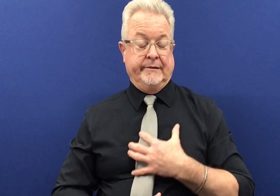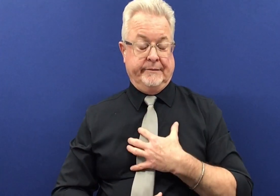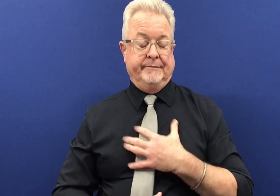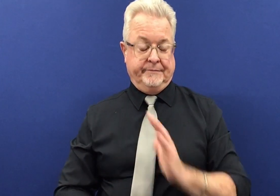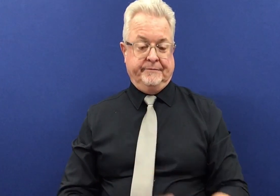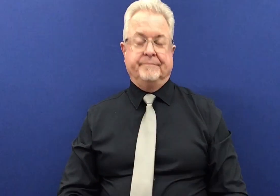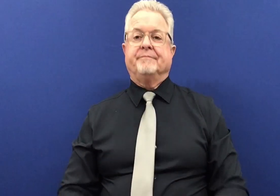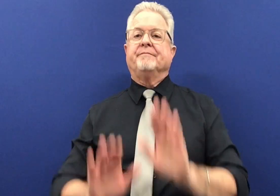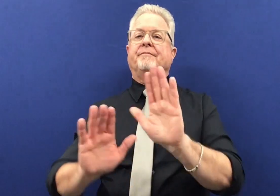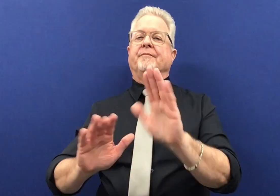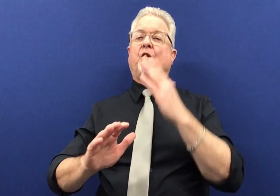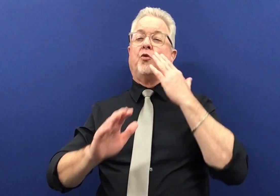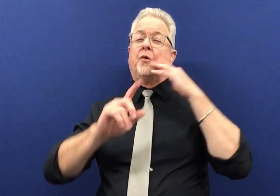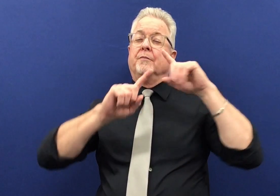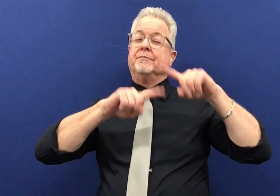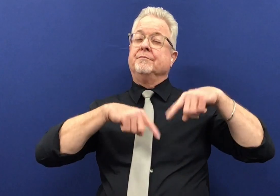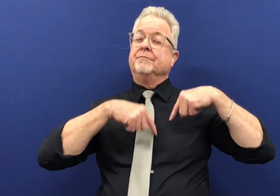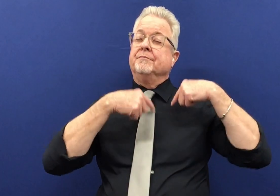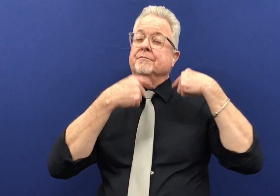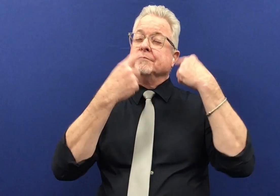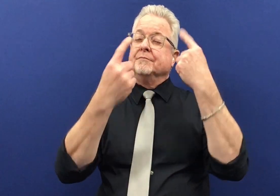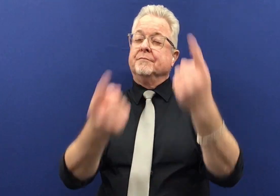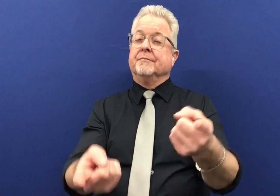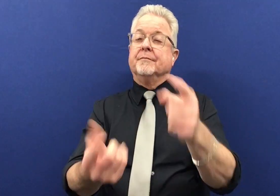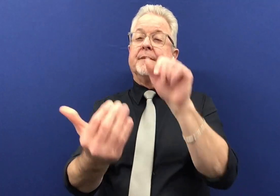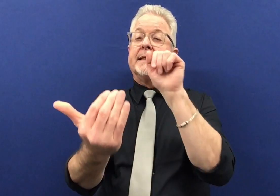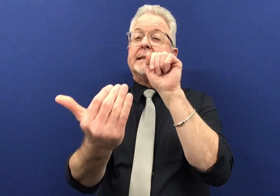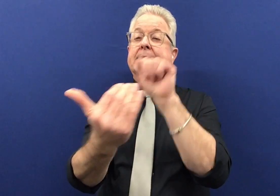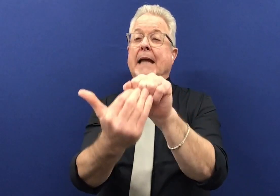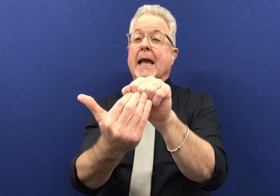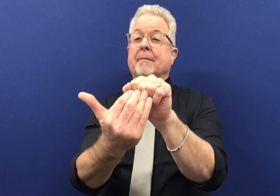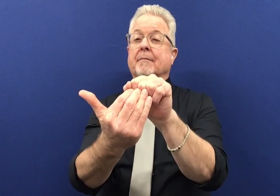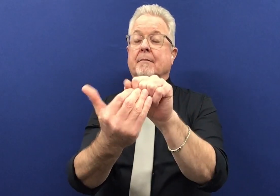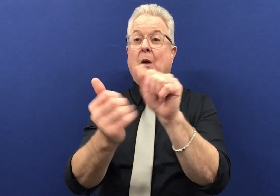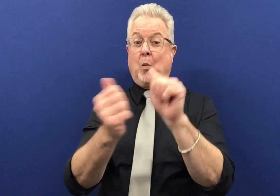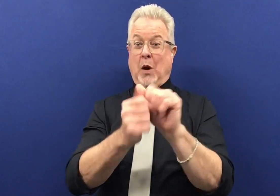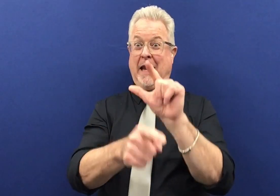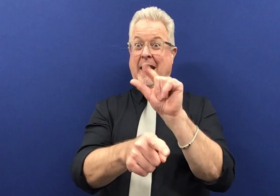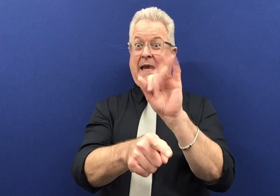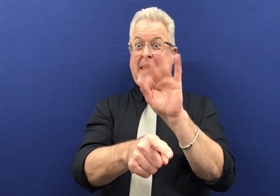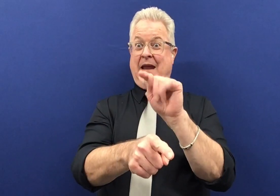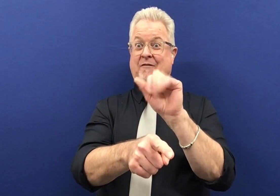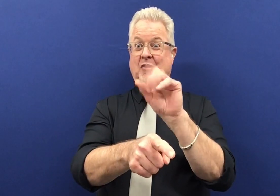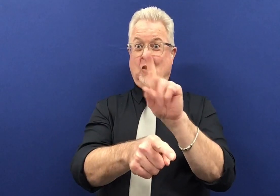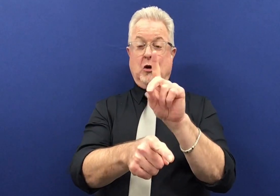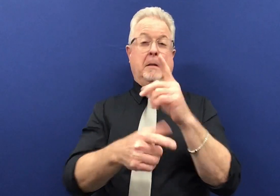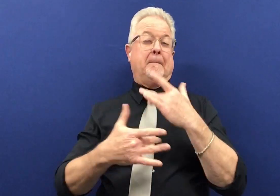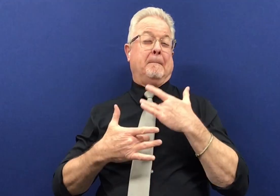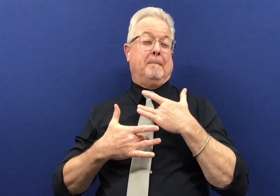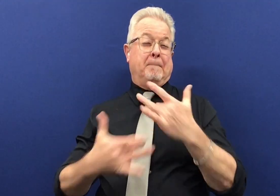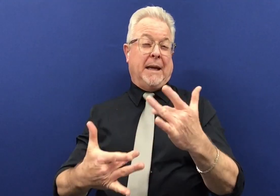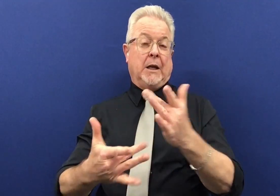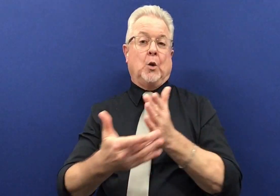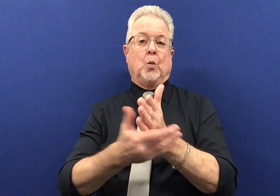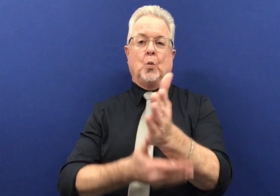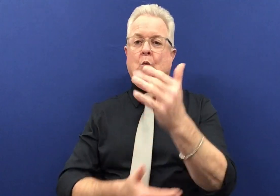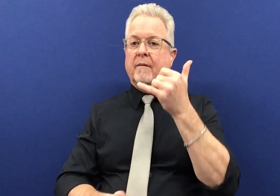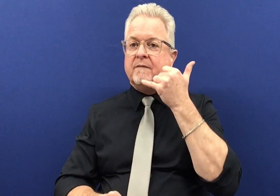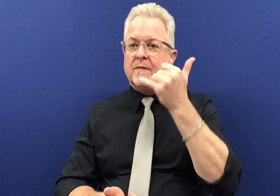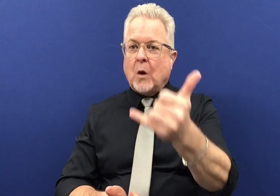It's so sad to have to report this but for quite a while now there have been scams going on with gift cards